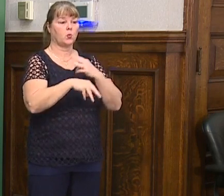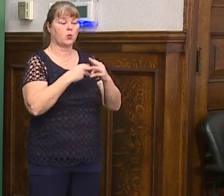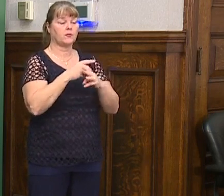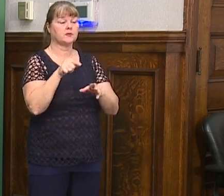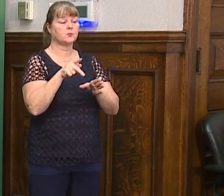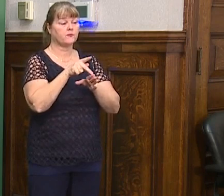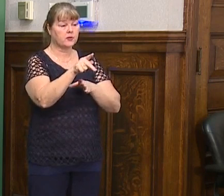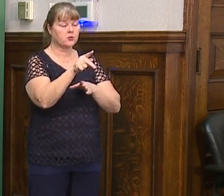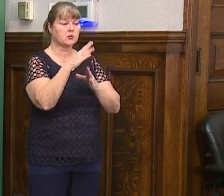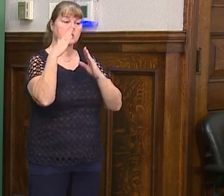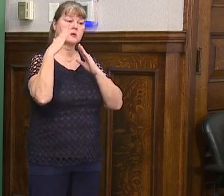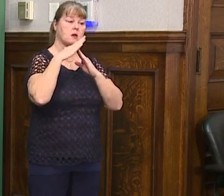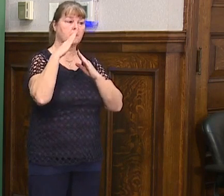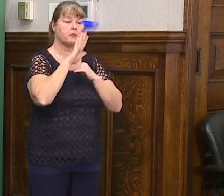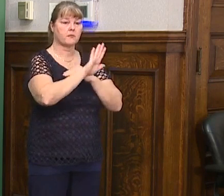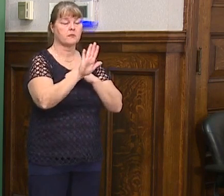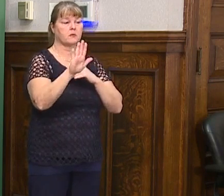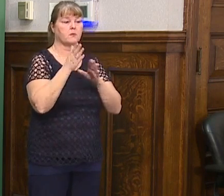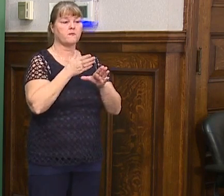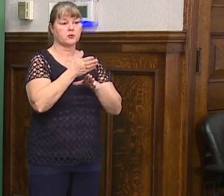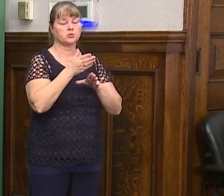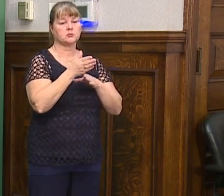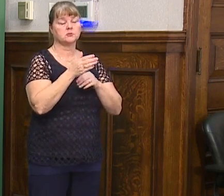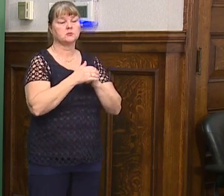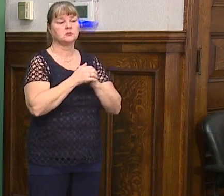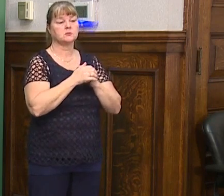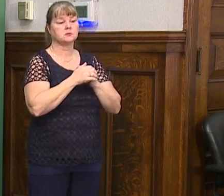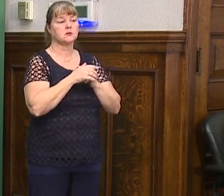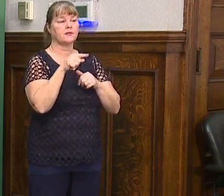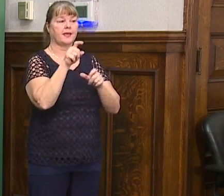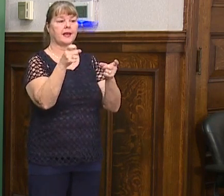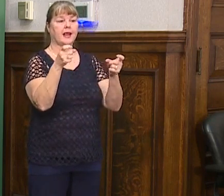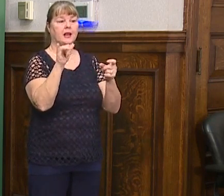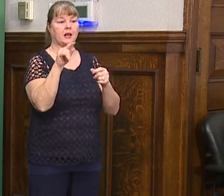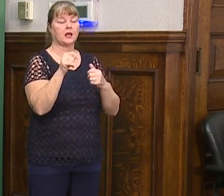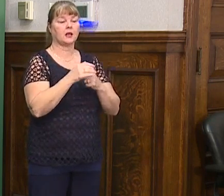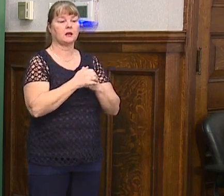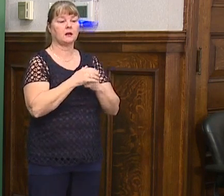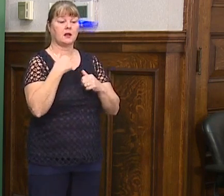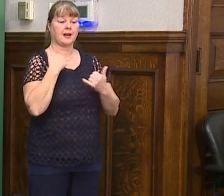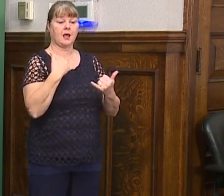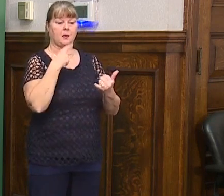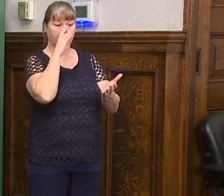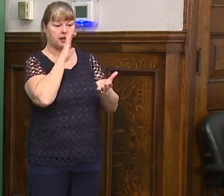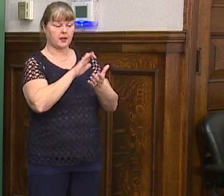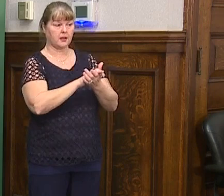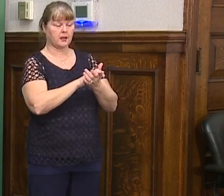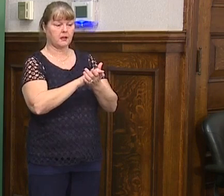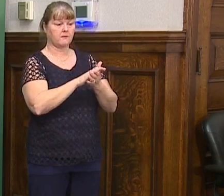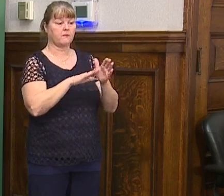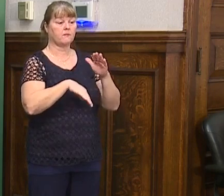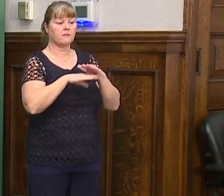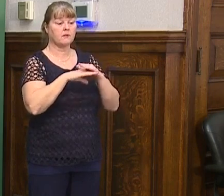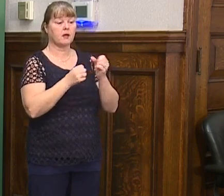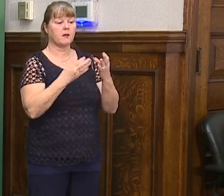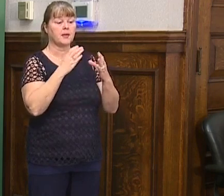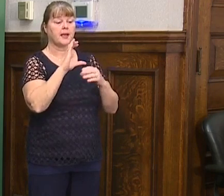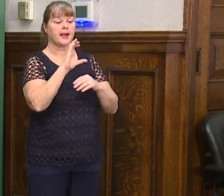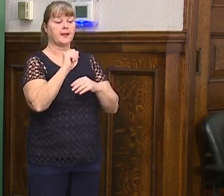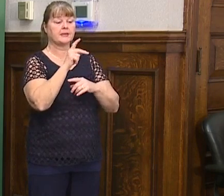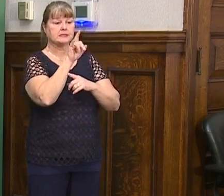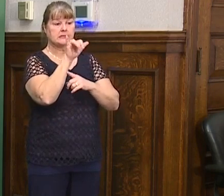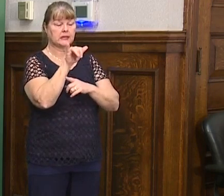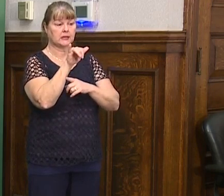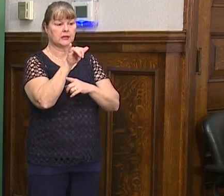professionals or at the top of their game, um, and they can handle it right now. I believe our capacity, um, is